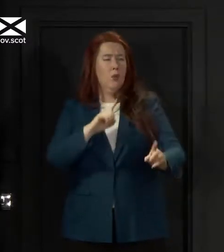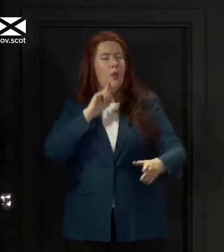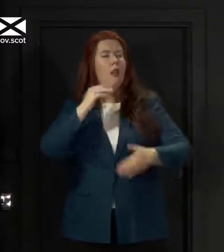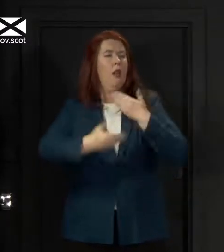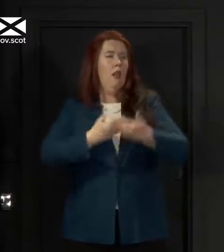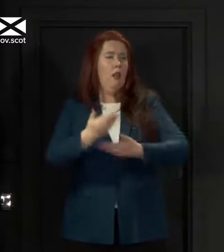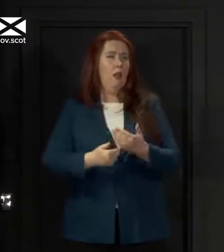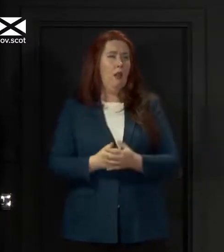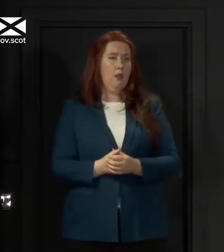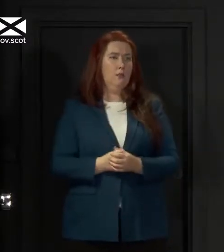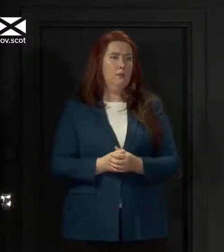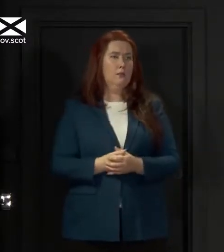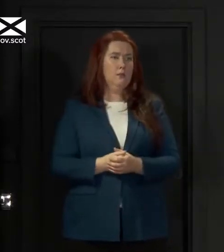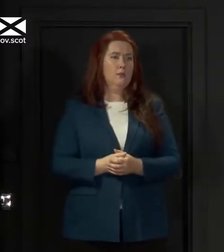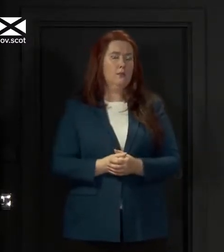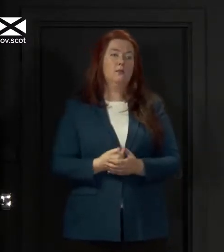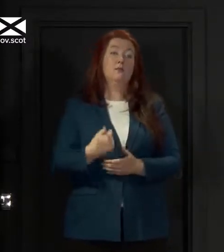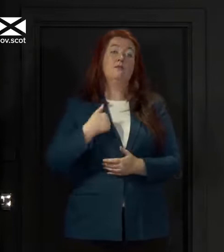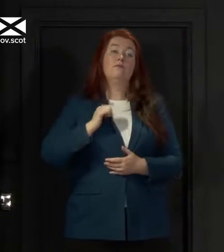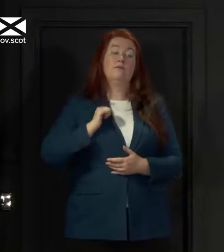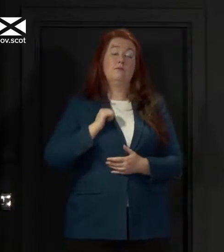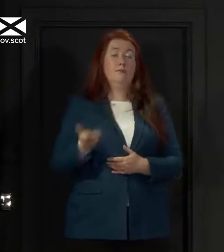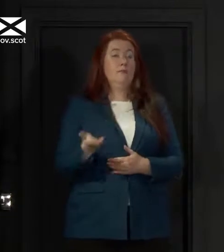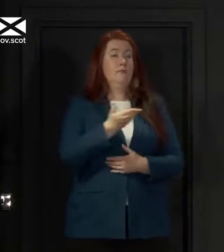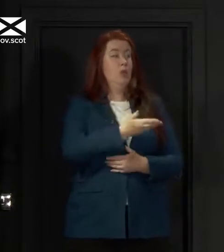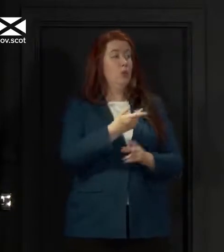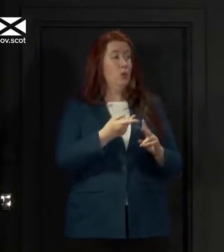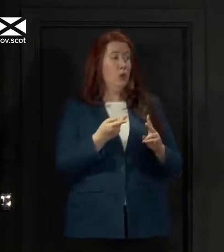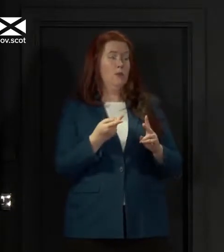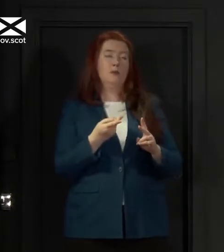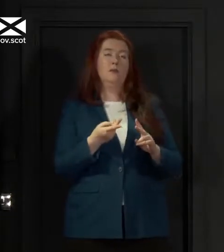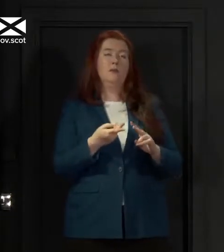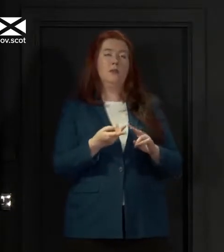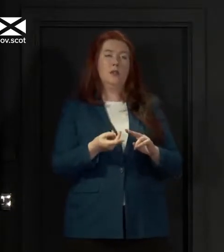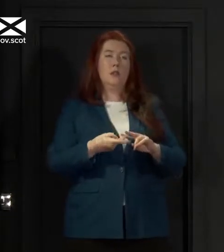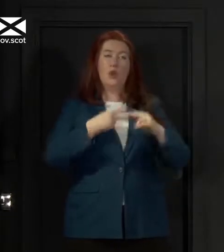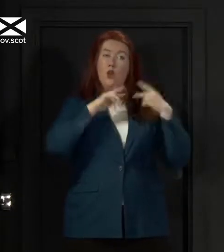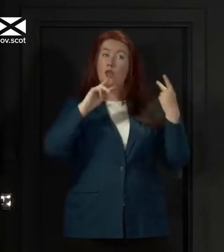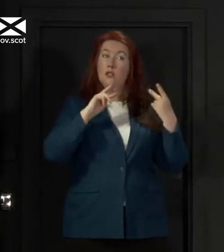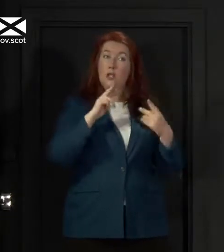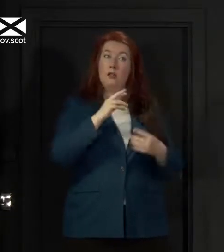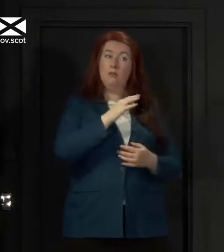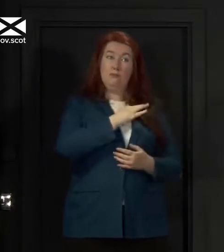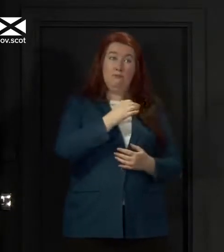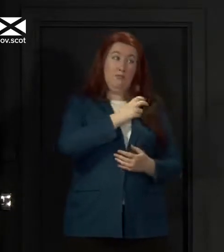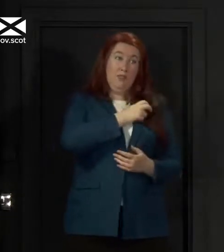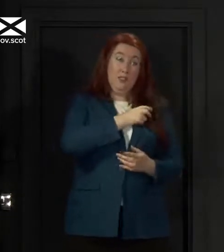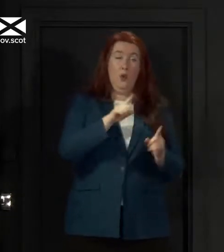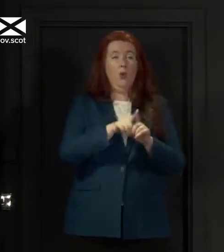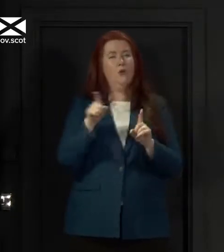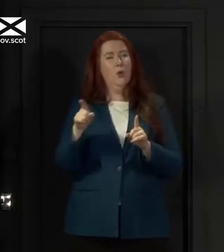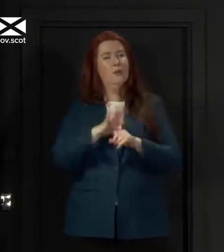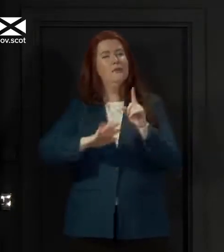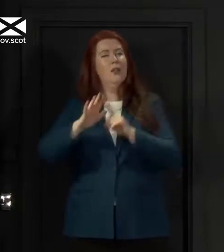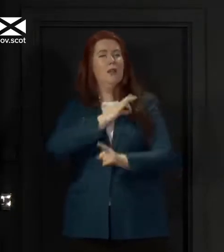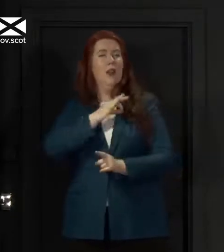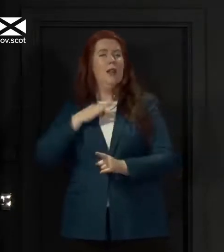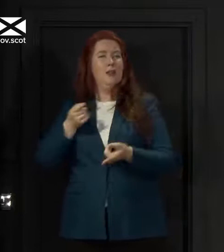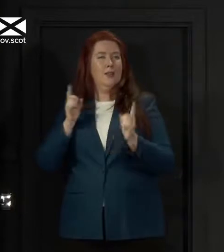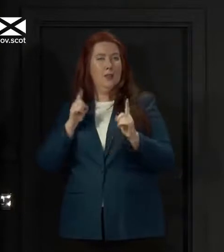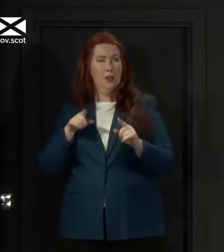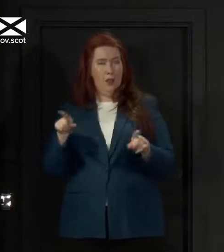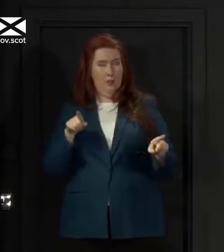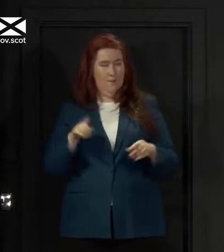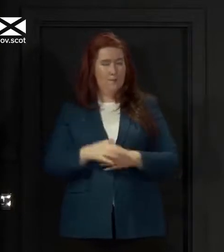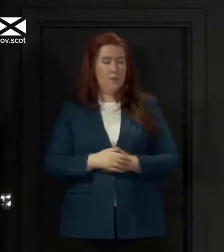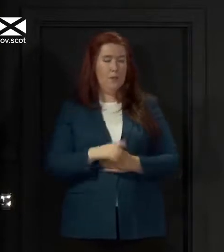I'm just about to hand over to the Chief Nursing Officer and the National Clinical Director. Before I do that, I want to